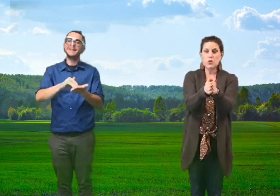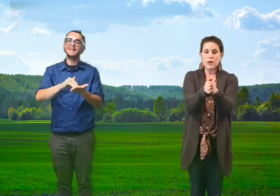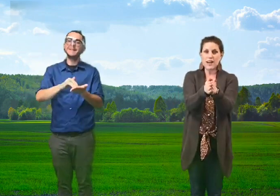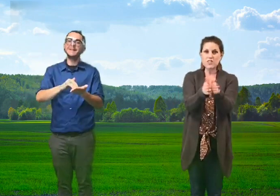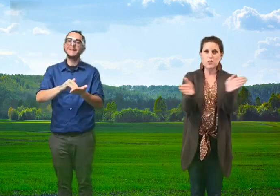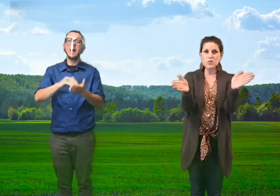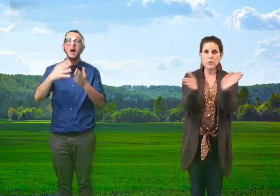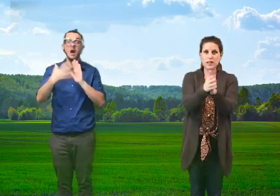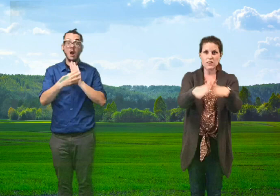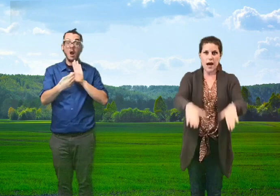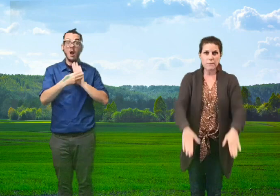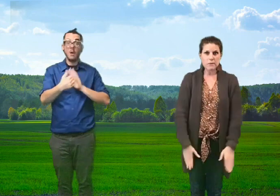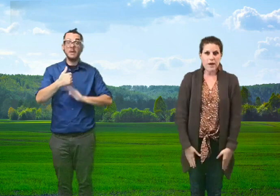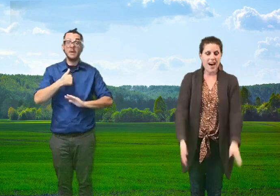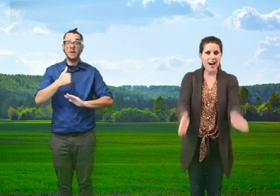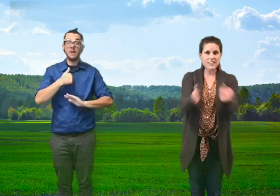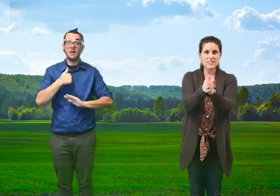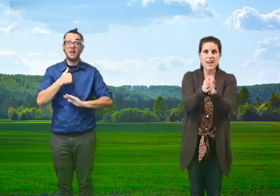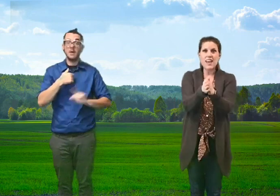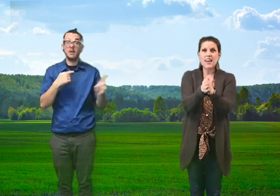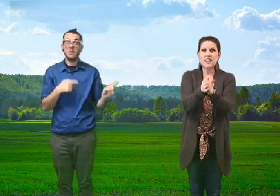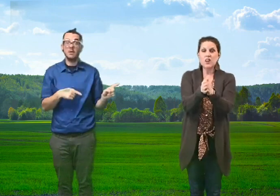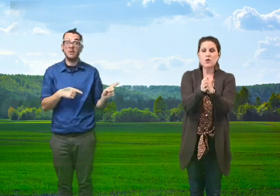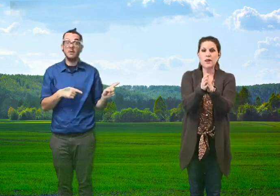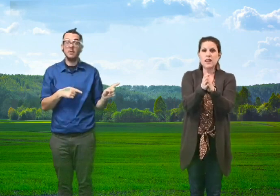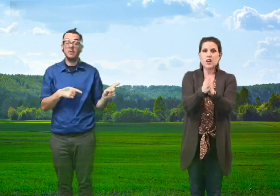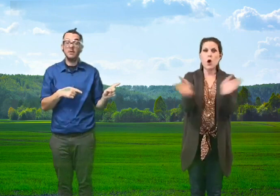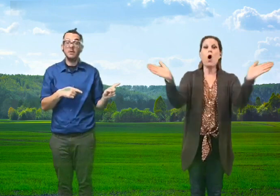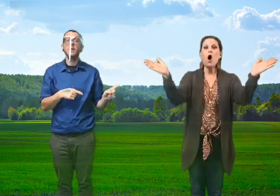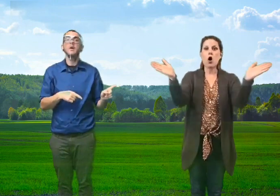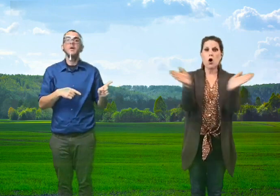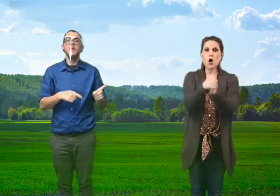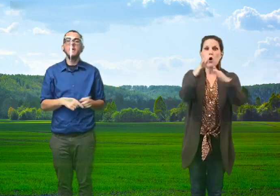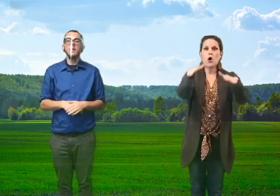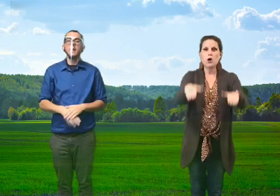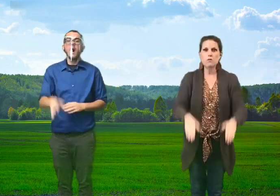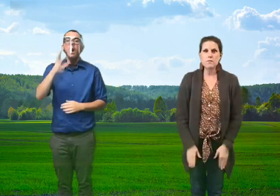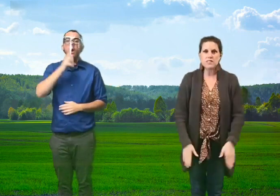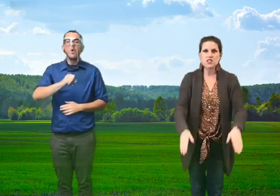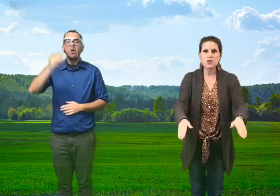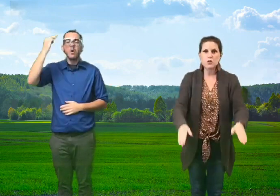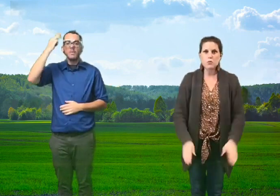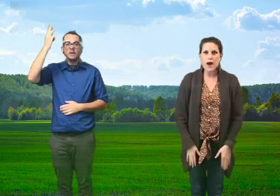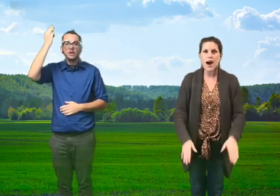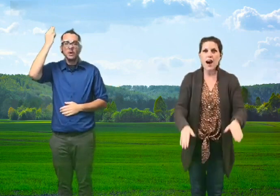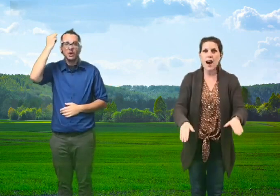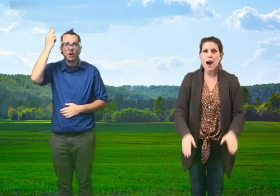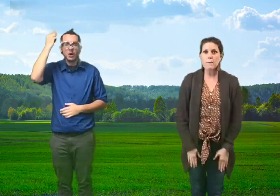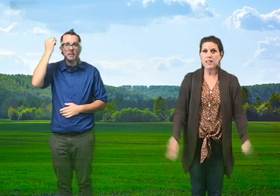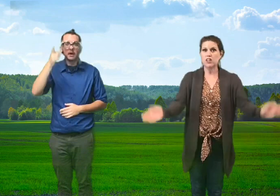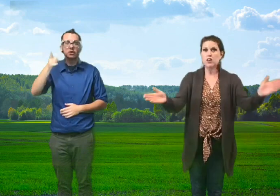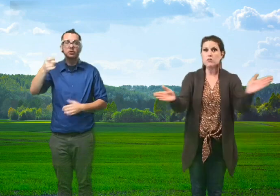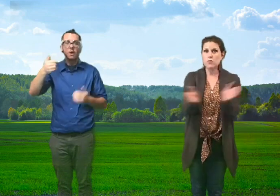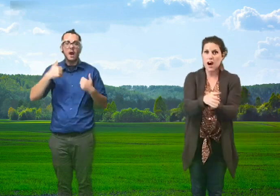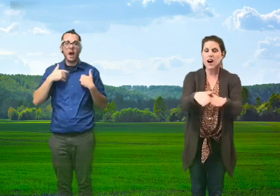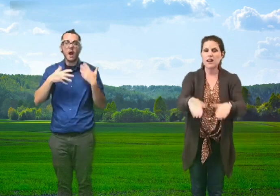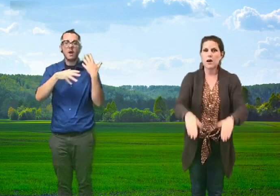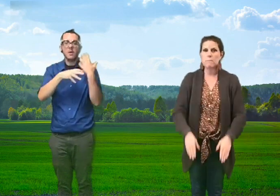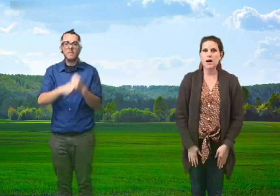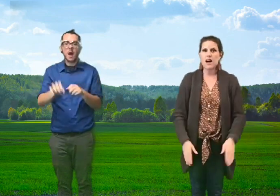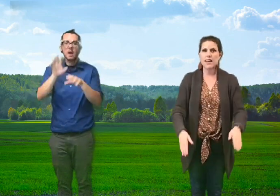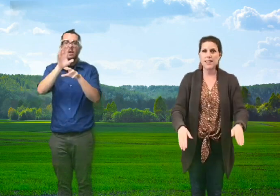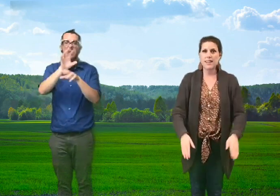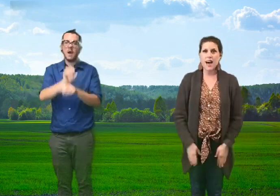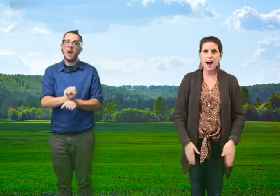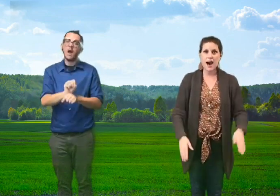Do what I do is we're gonna clap and pat. Here we go. Old Mr. Rabbit, you've got